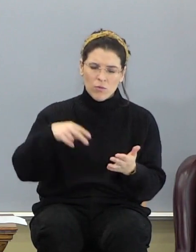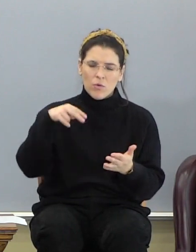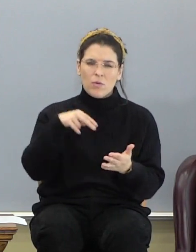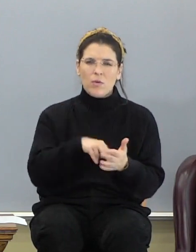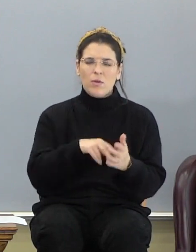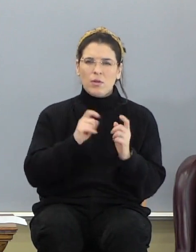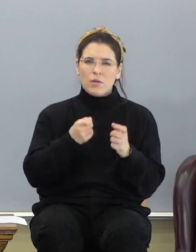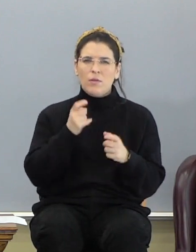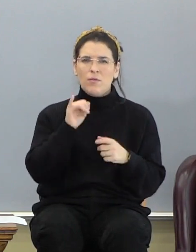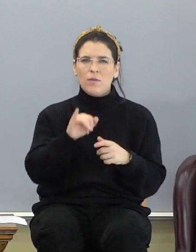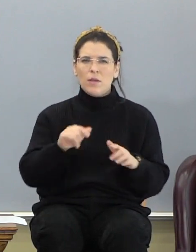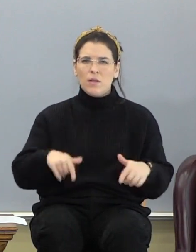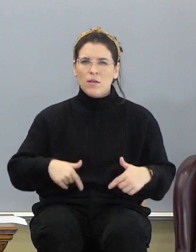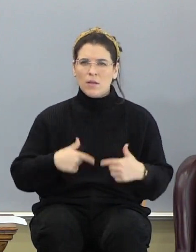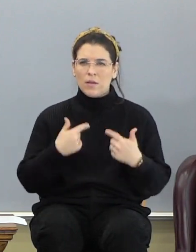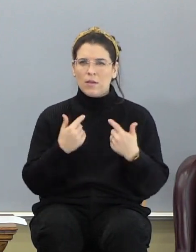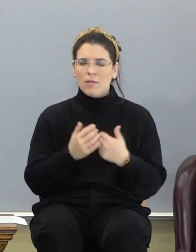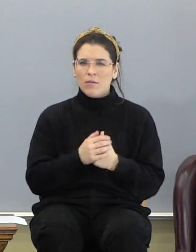give you that life.